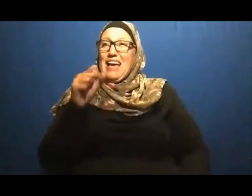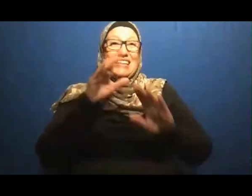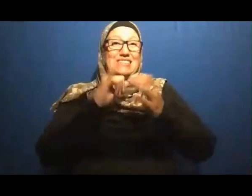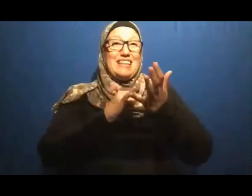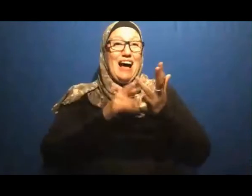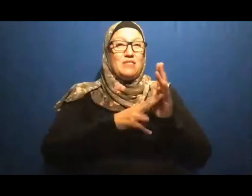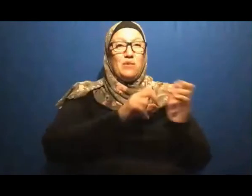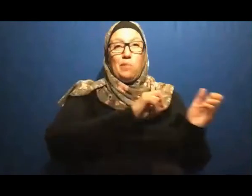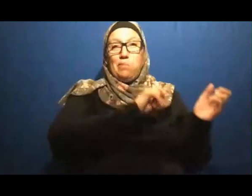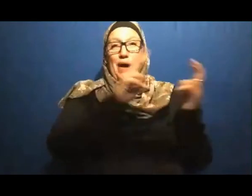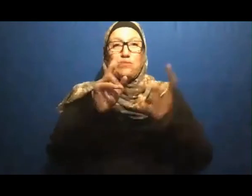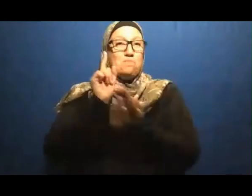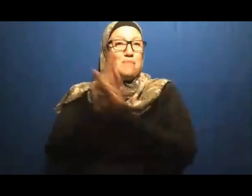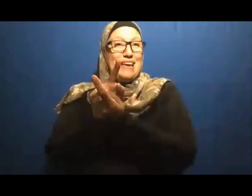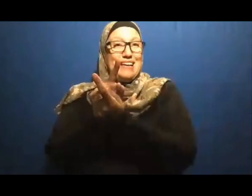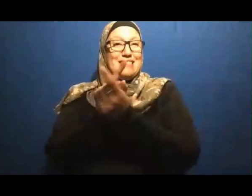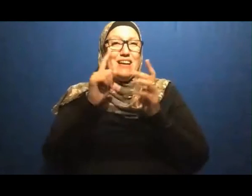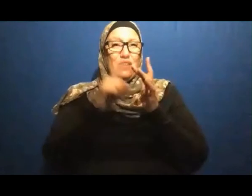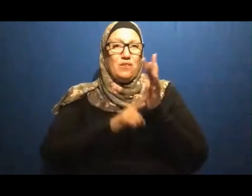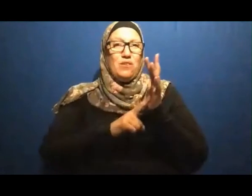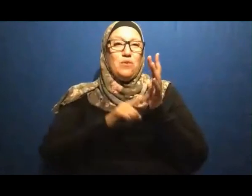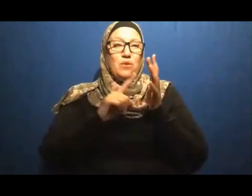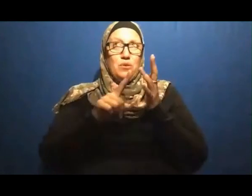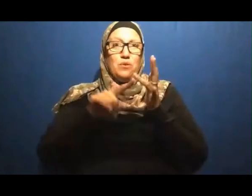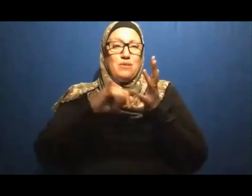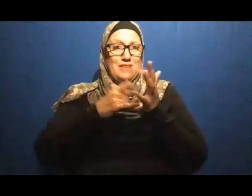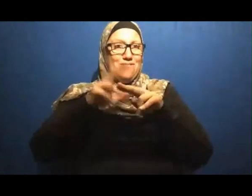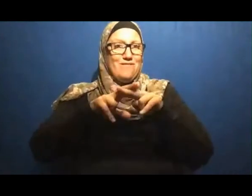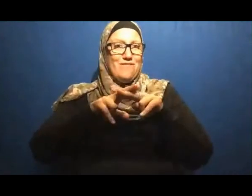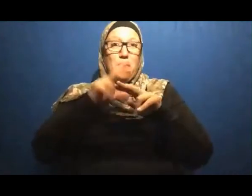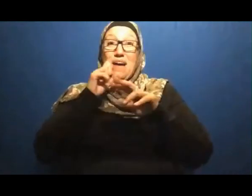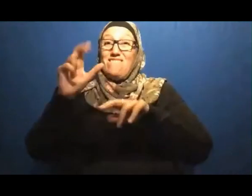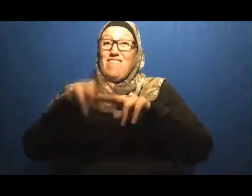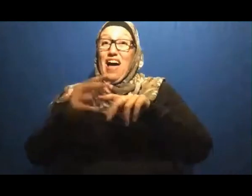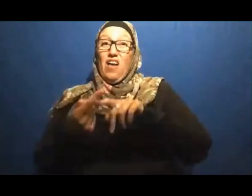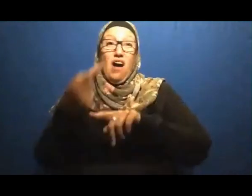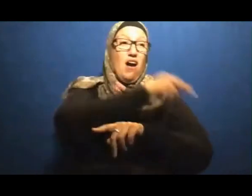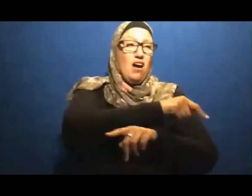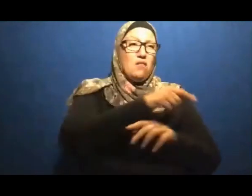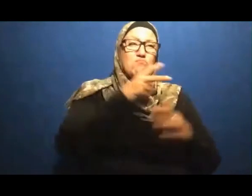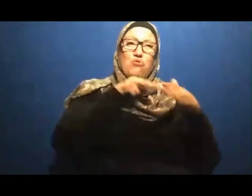Prophet Yaqub According To The Teachings Of The Quran Is Giving Them A Recommendation My